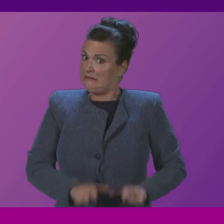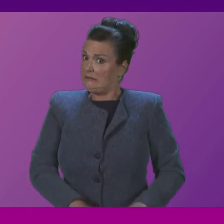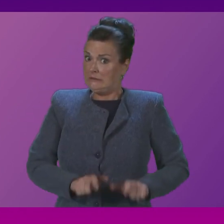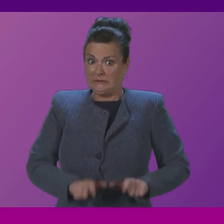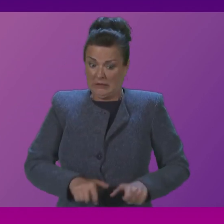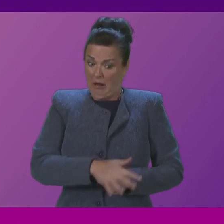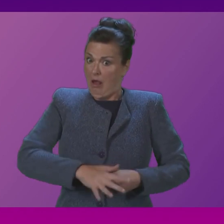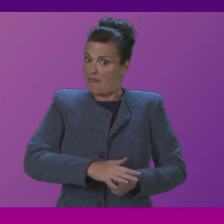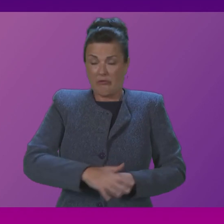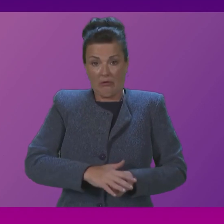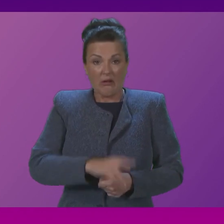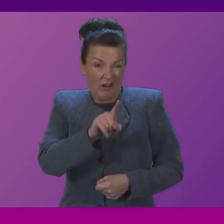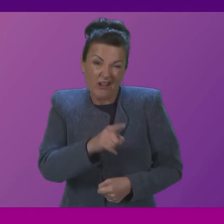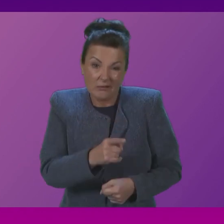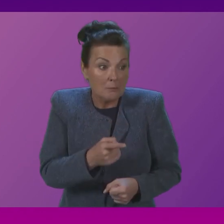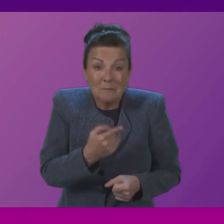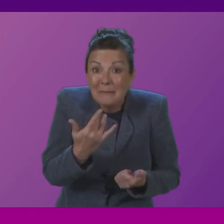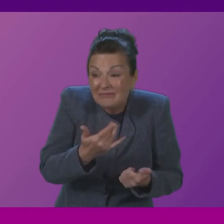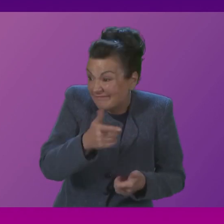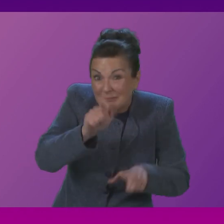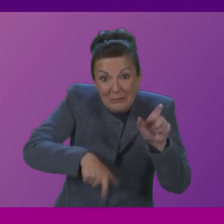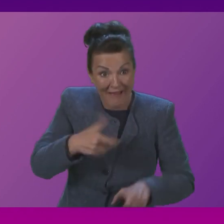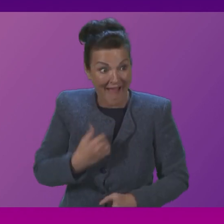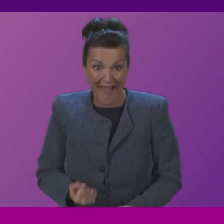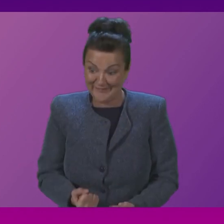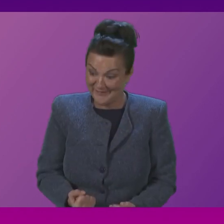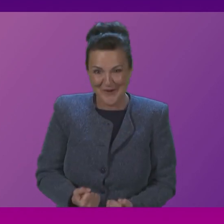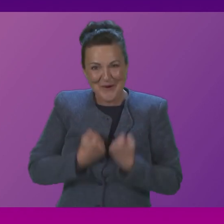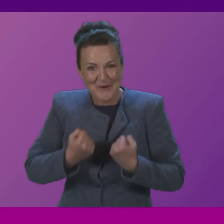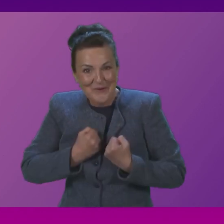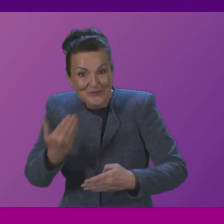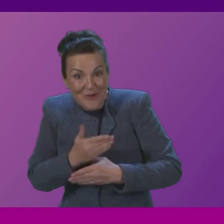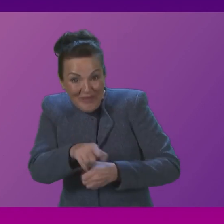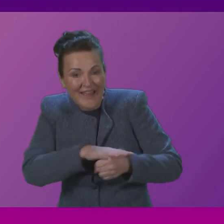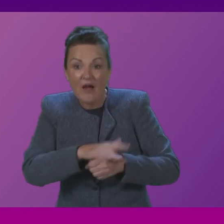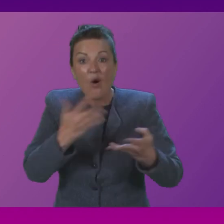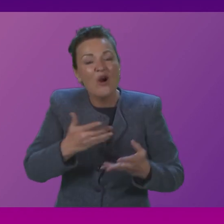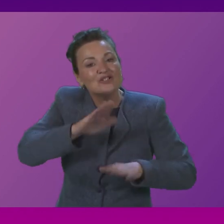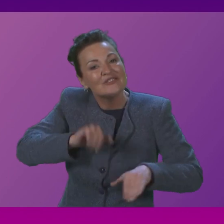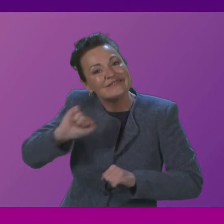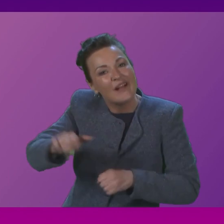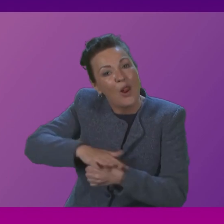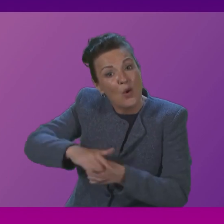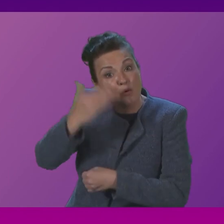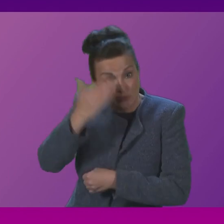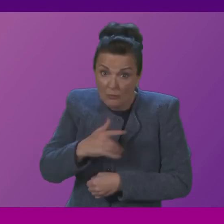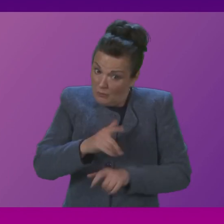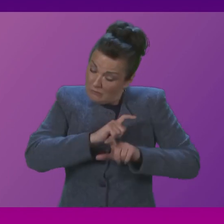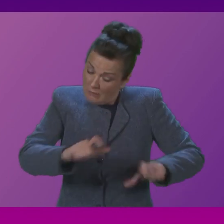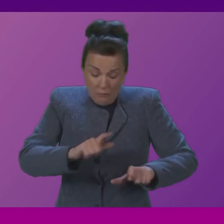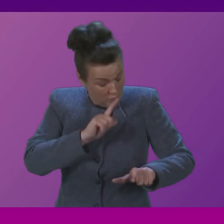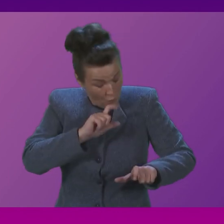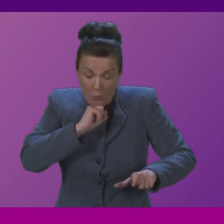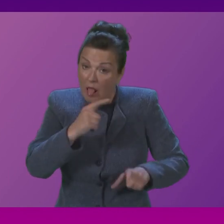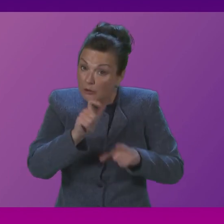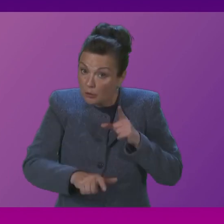Kulin area such as those with employment or children in local schools and we will help them do that we're working with Stirling council and the